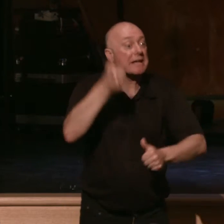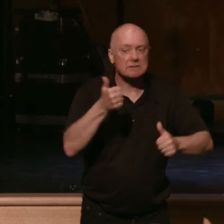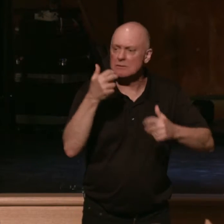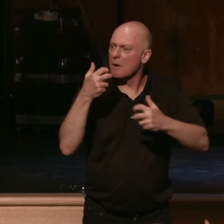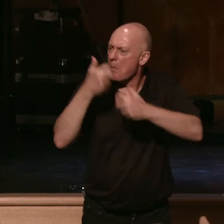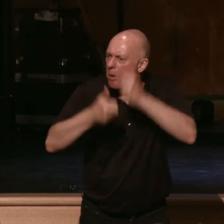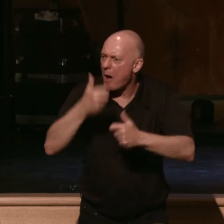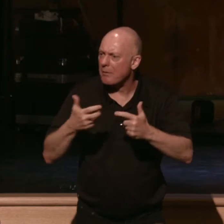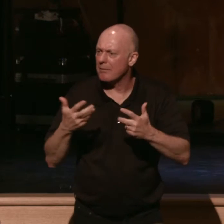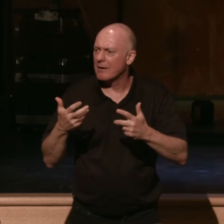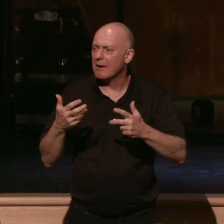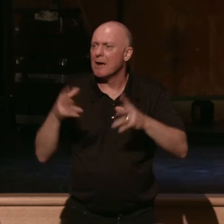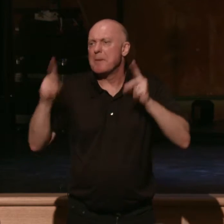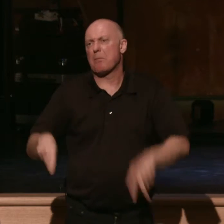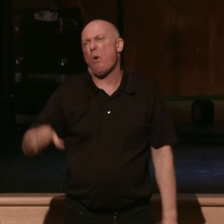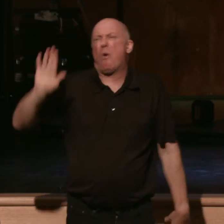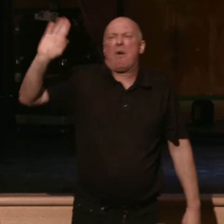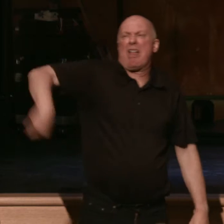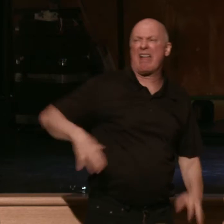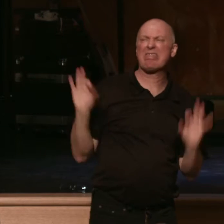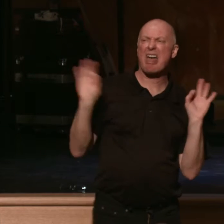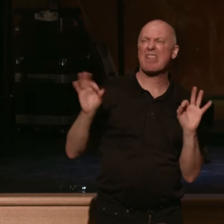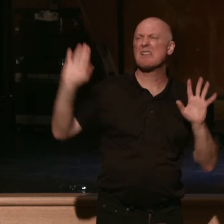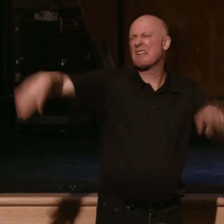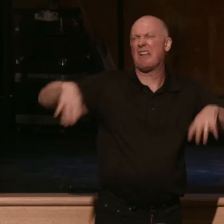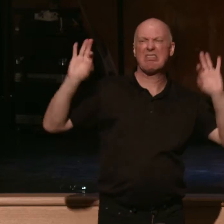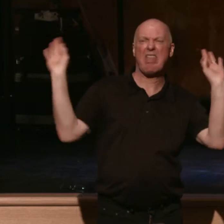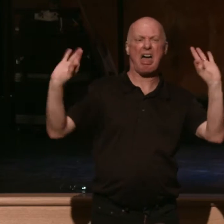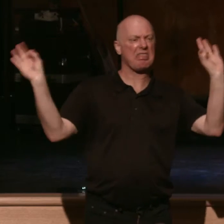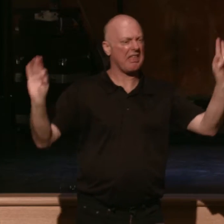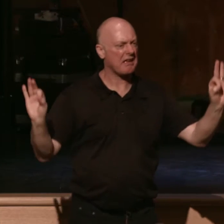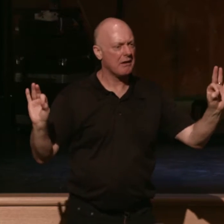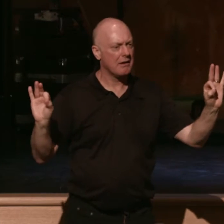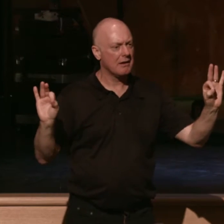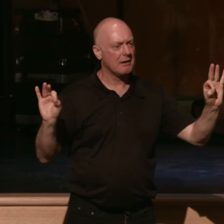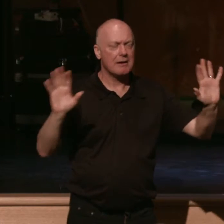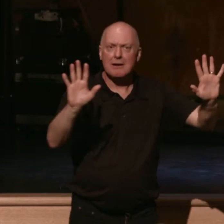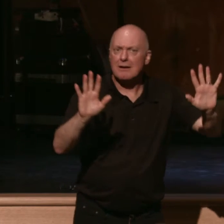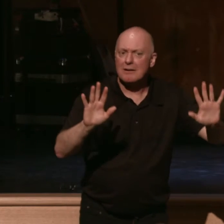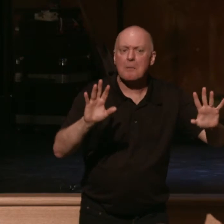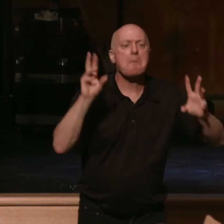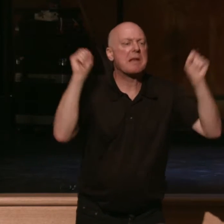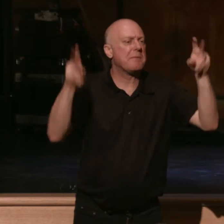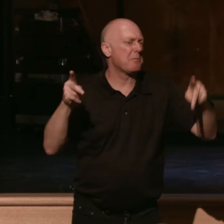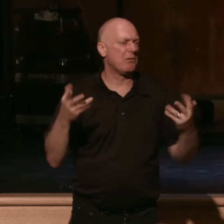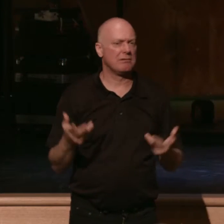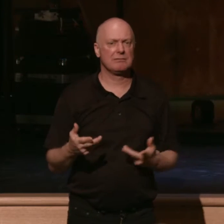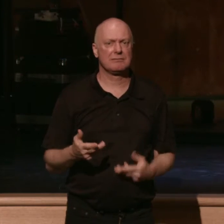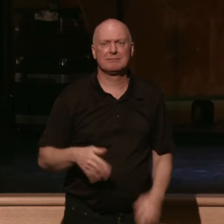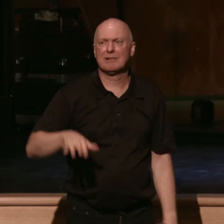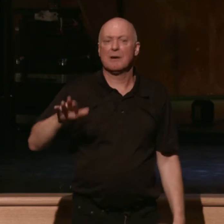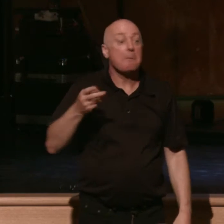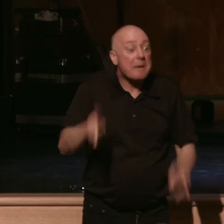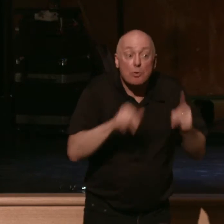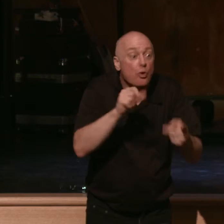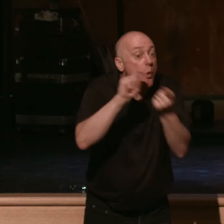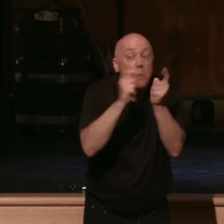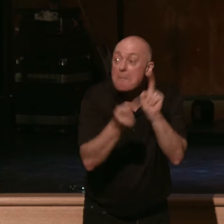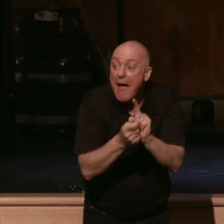excused sins in the church. In fact, when I say excused, I mean not repented of, kind of looked